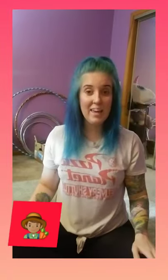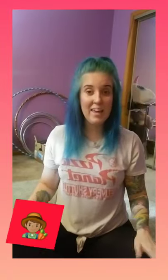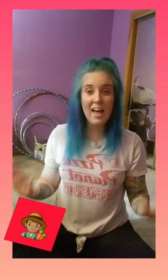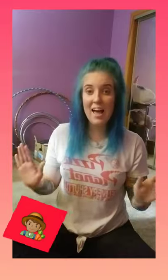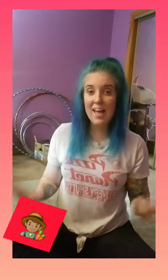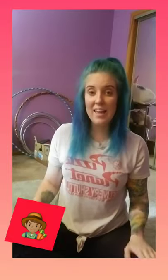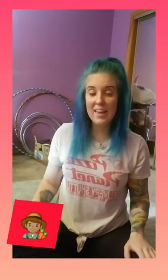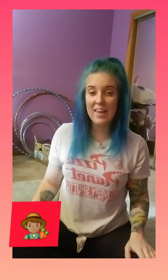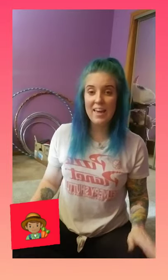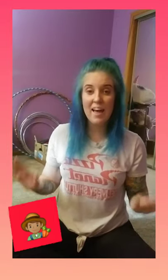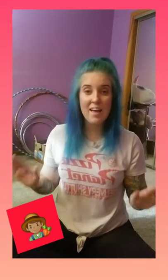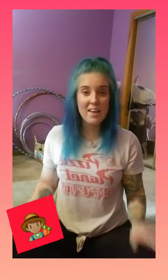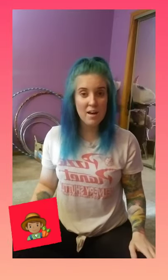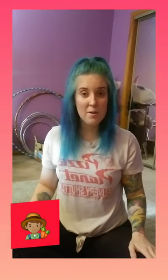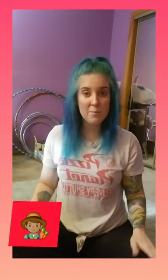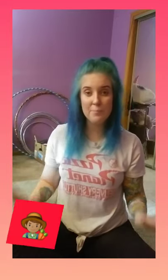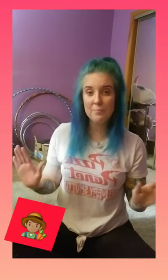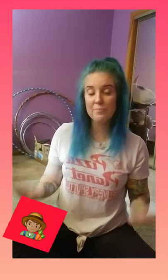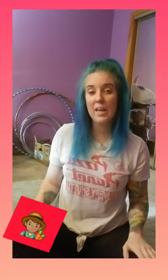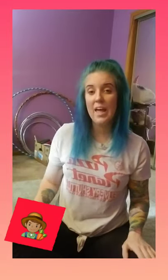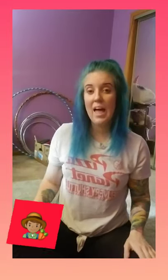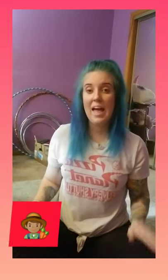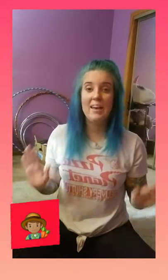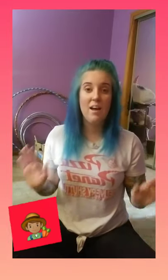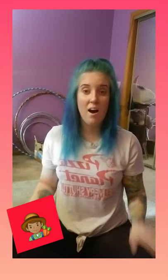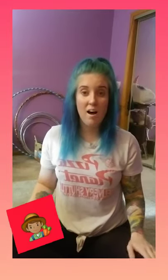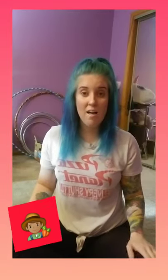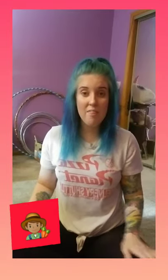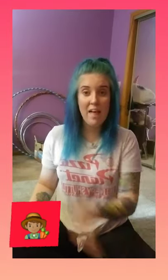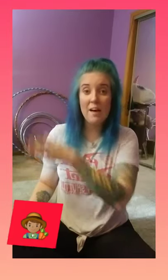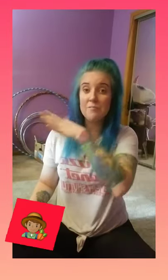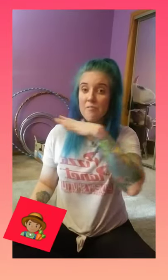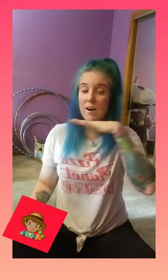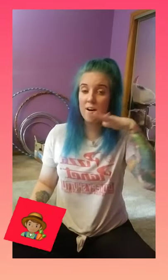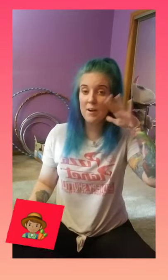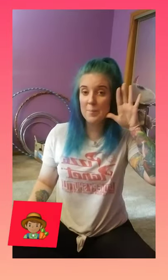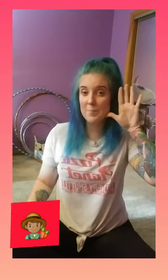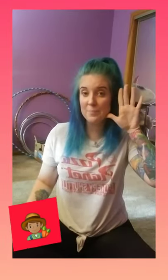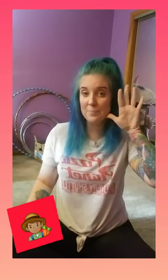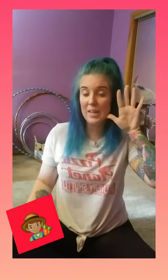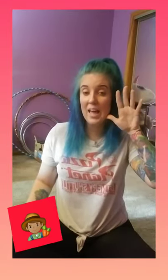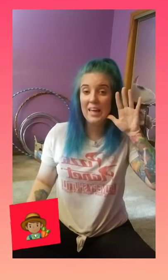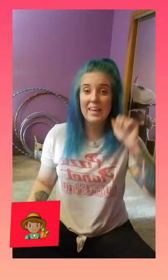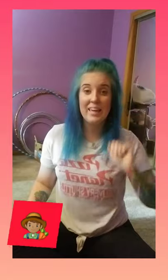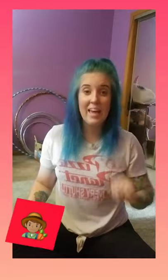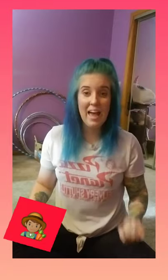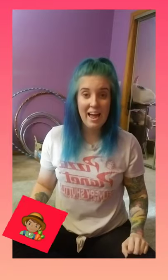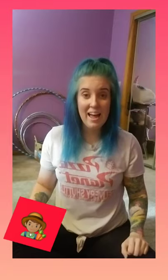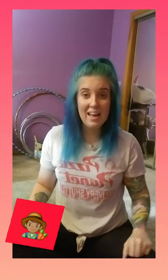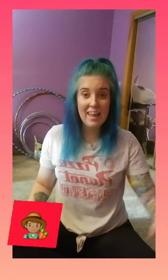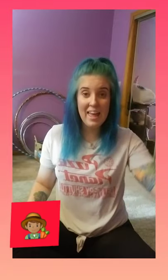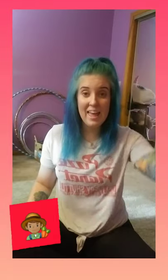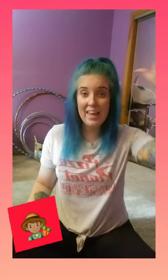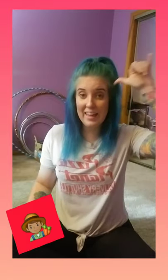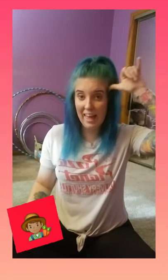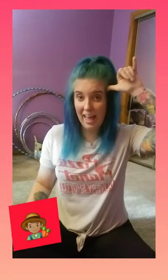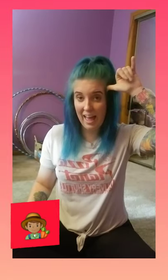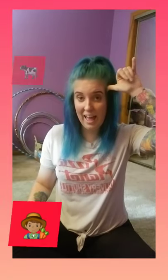-I-E-I-O. And on that farm he had a cow.